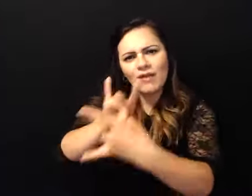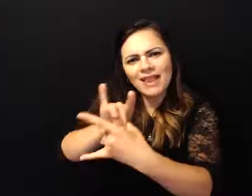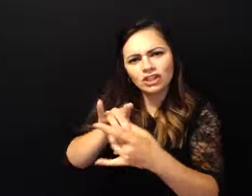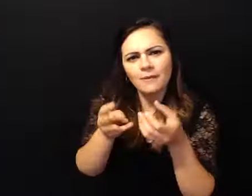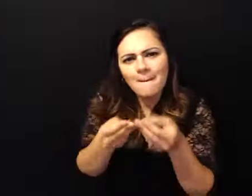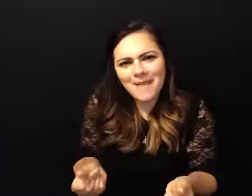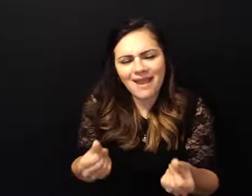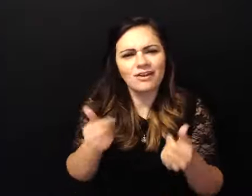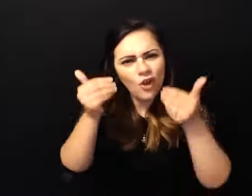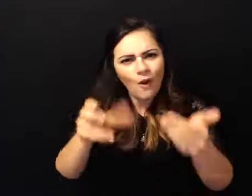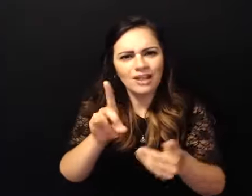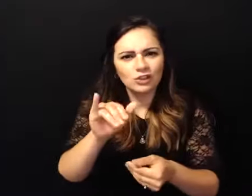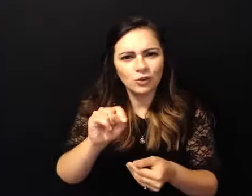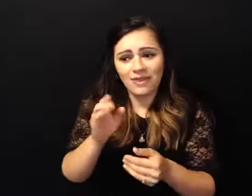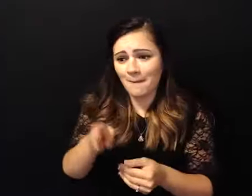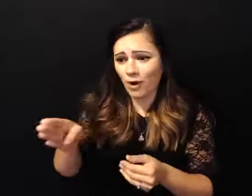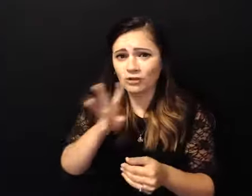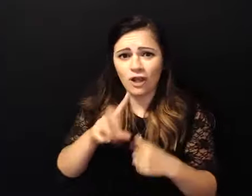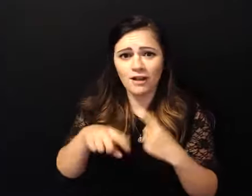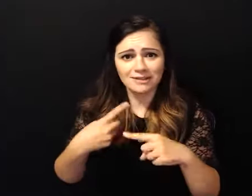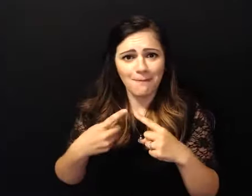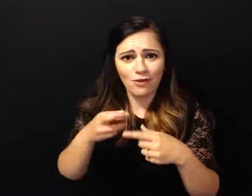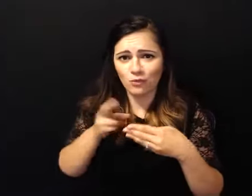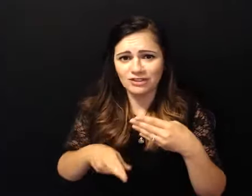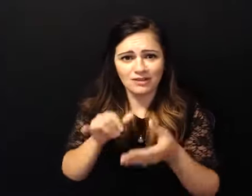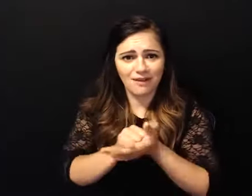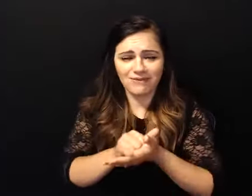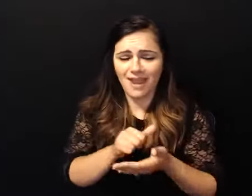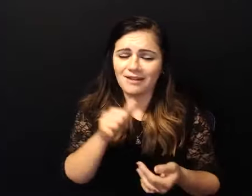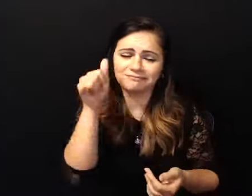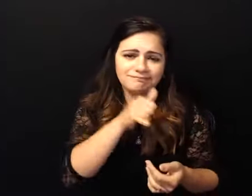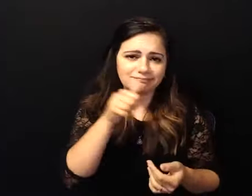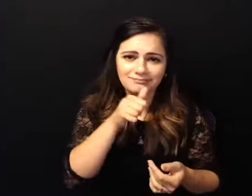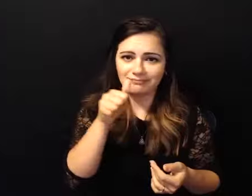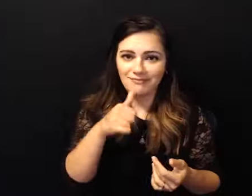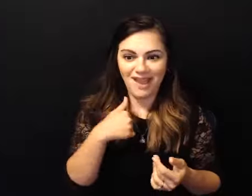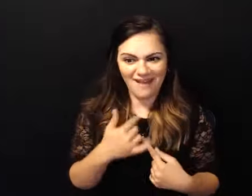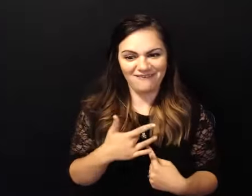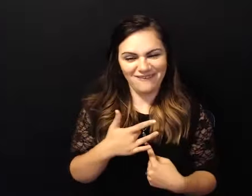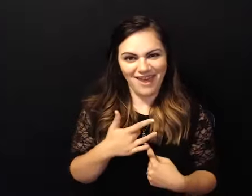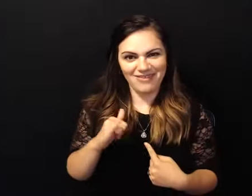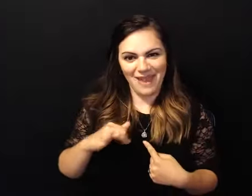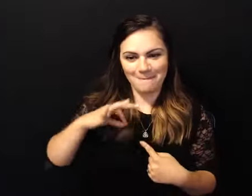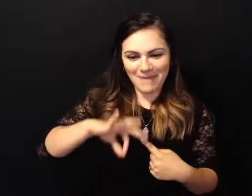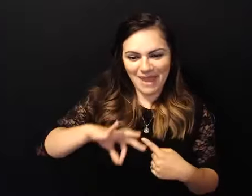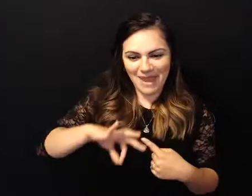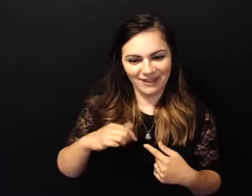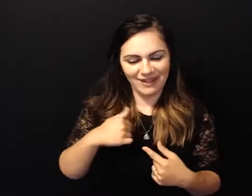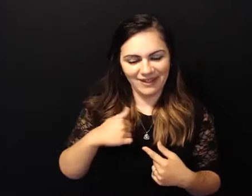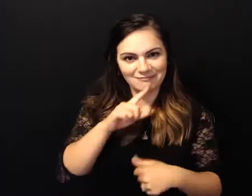the book talks about how amazing those results are and i was feeling the benefits of those results you know of making those amends and living those lives you know